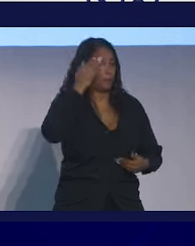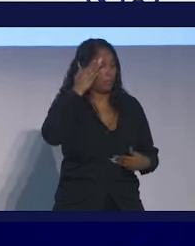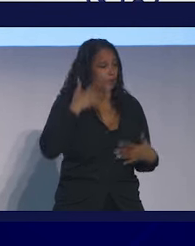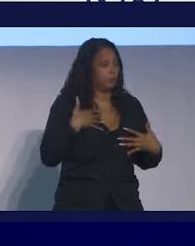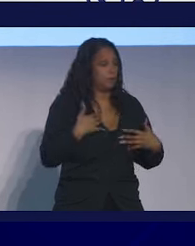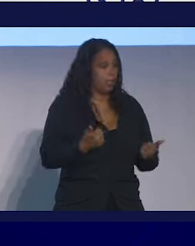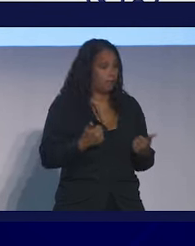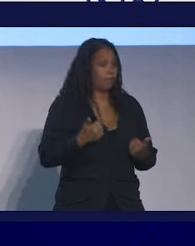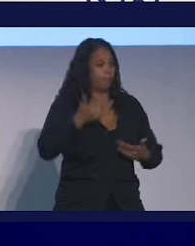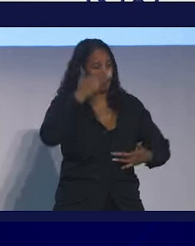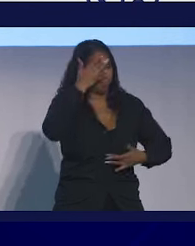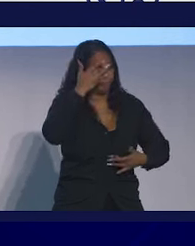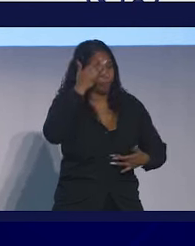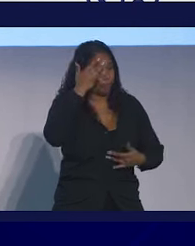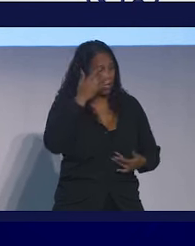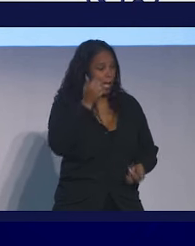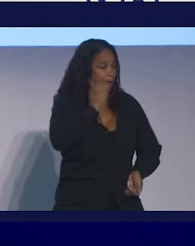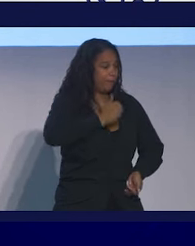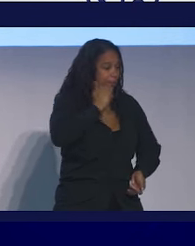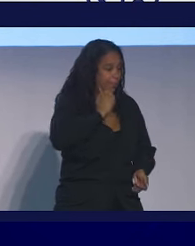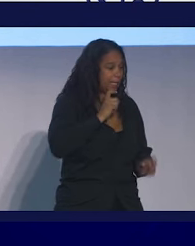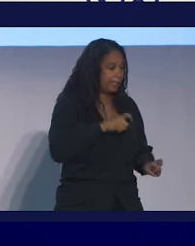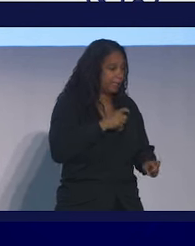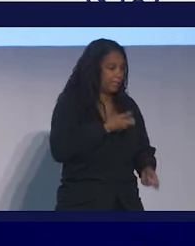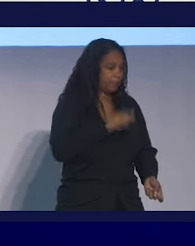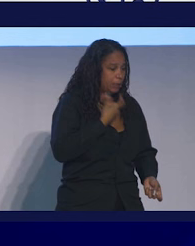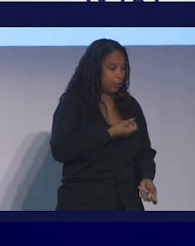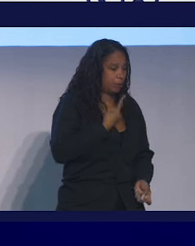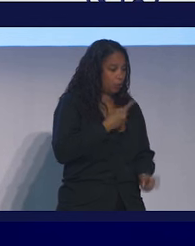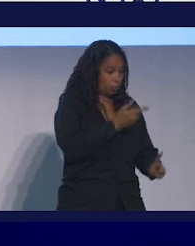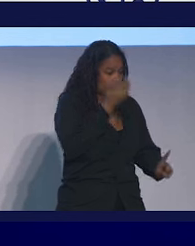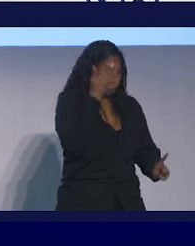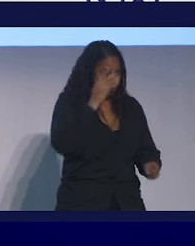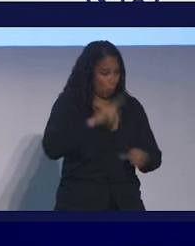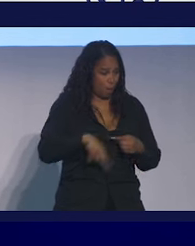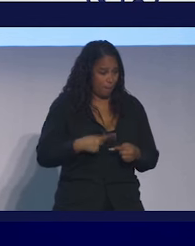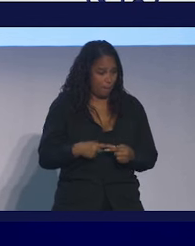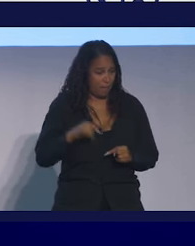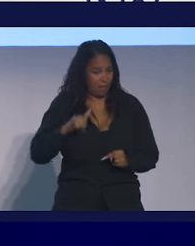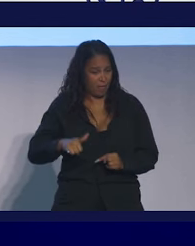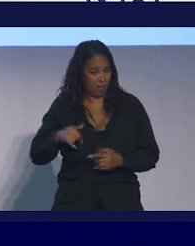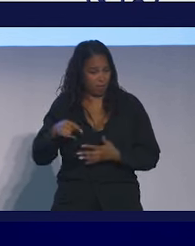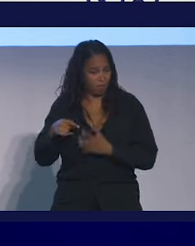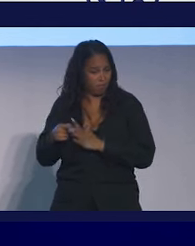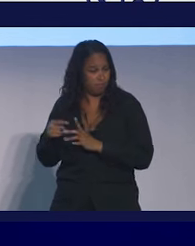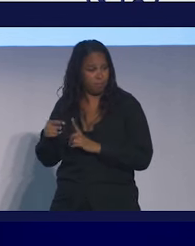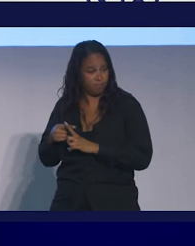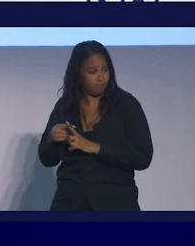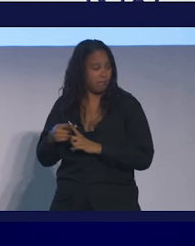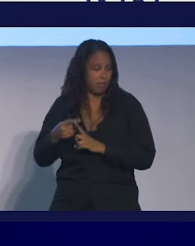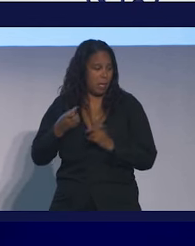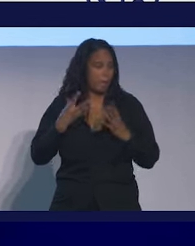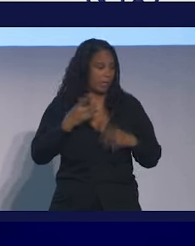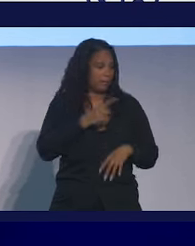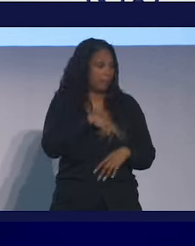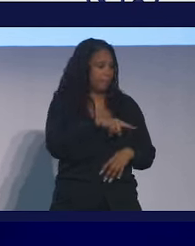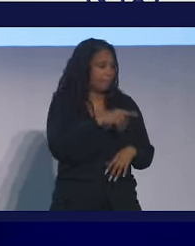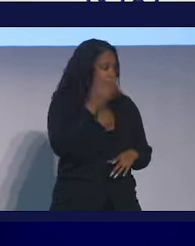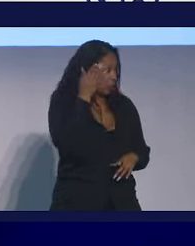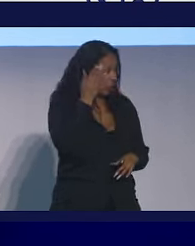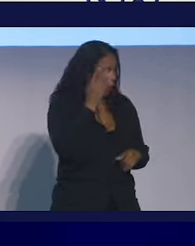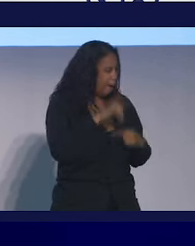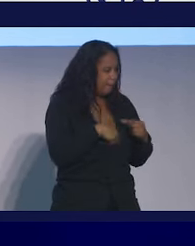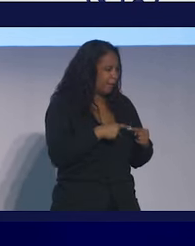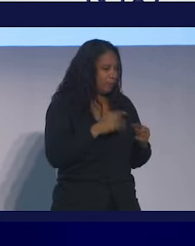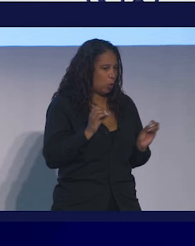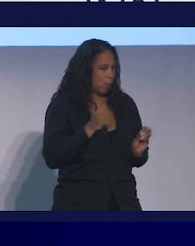their antipsychotic medication and asked them did you know about long-acting injectable antipsychotics? Very few of them did. They had never been told